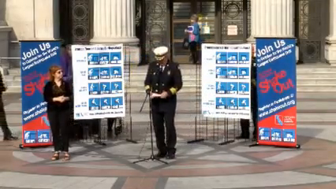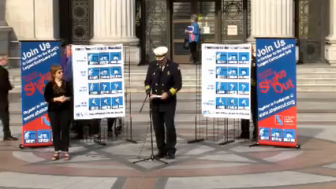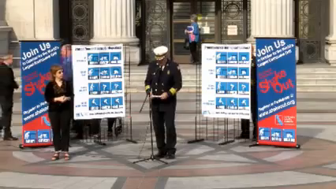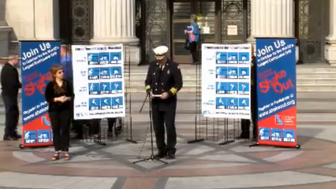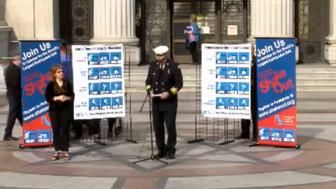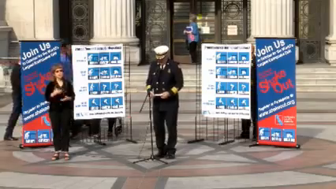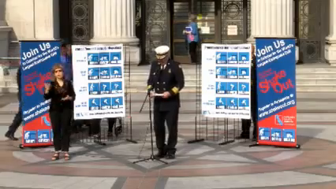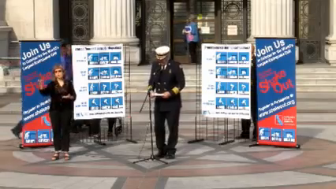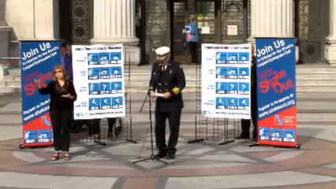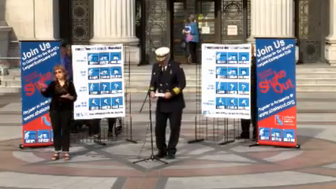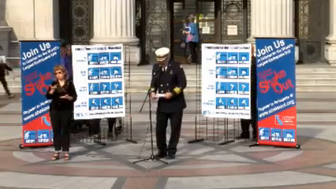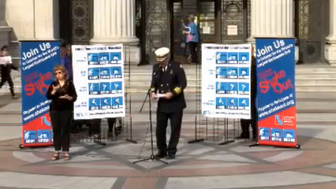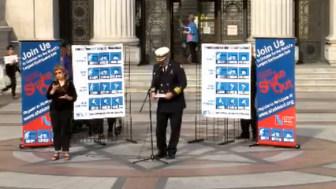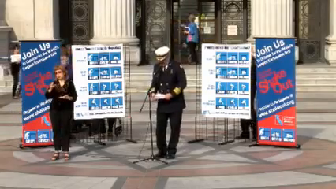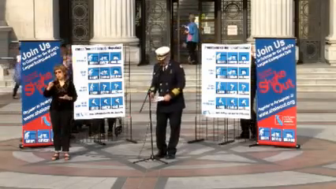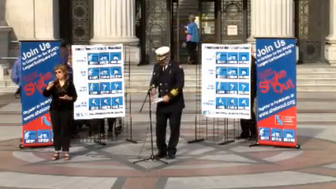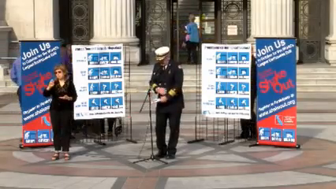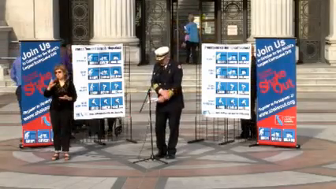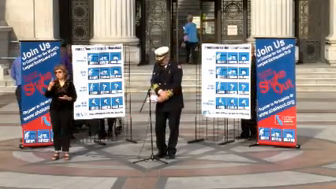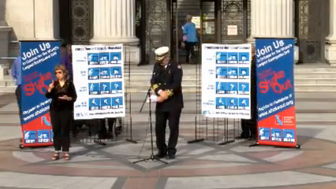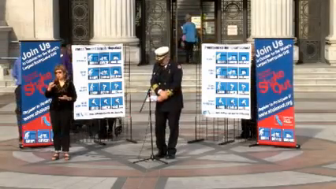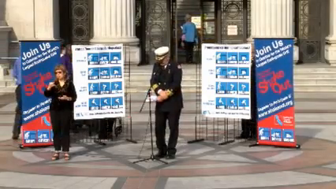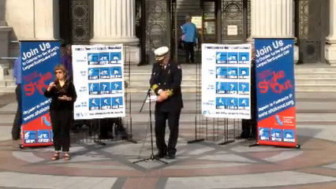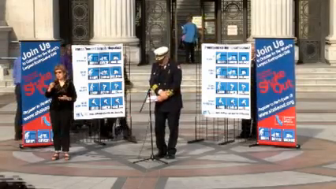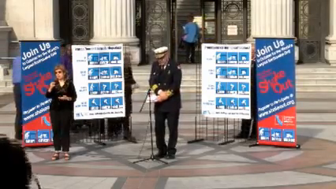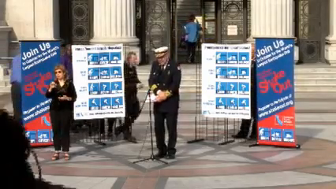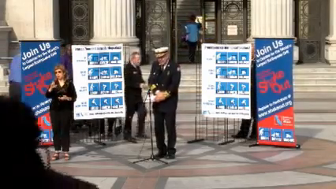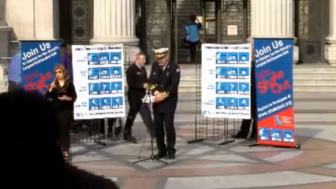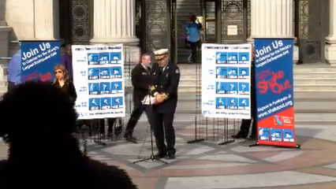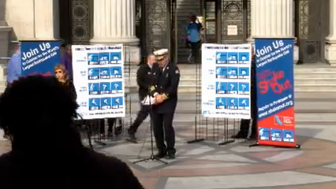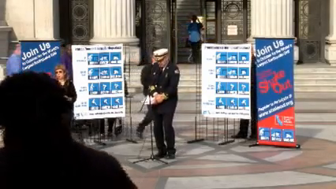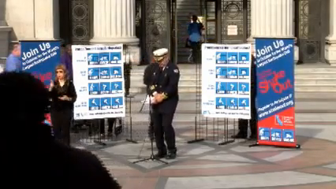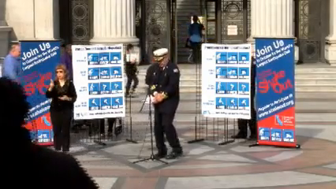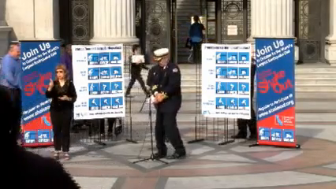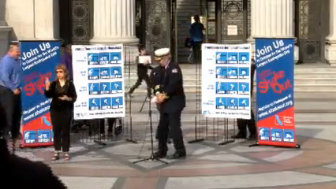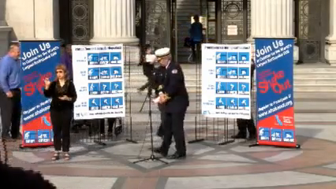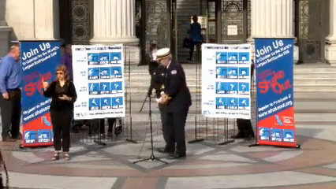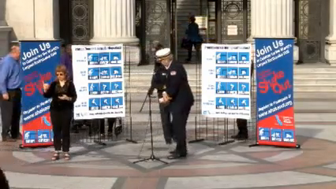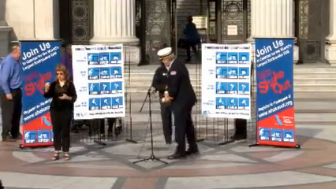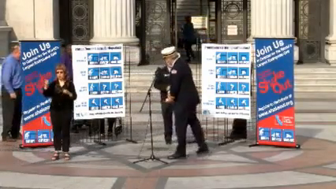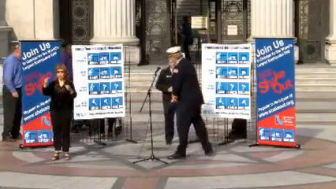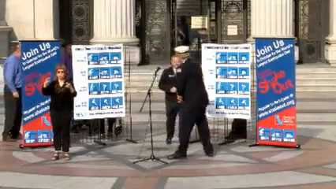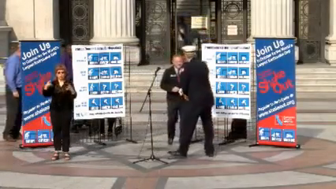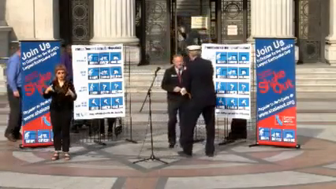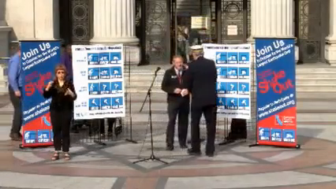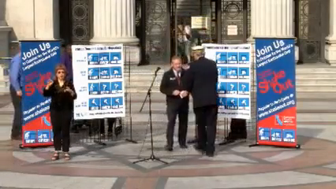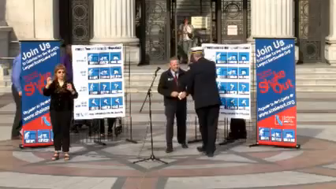Please welcome Mark Guilarducci, the Director of the Governor's Office of Emergency Services.